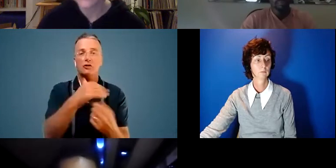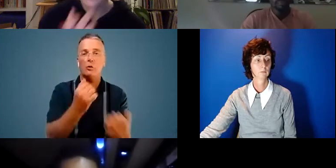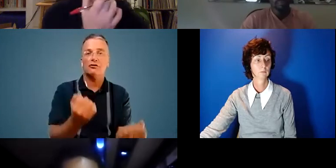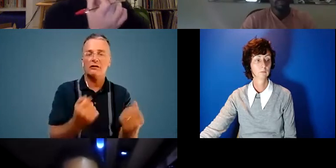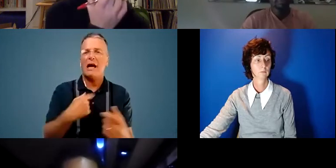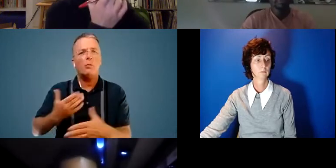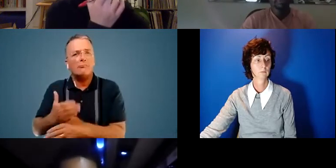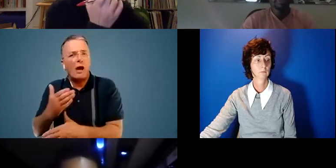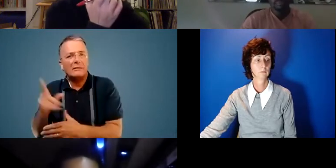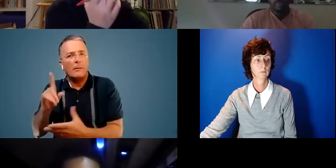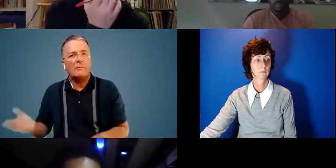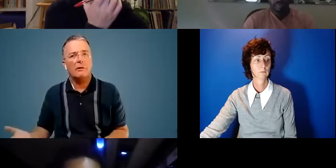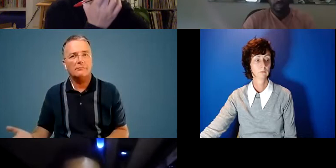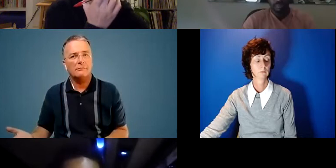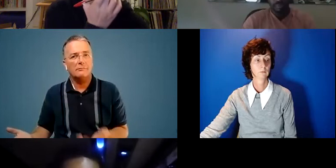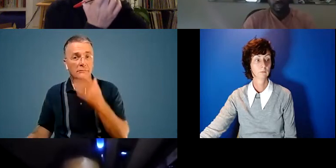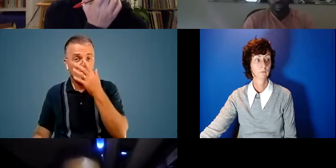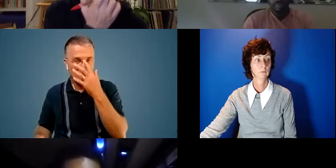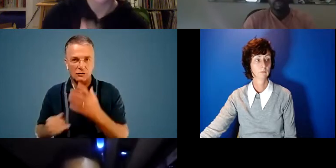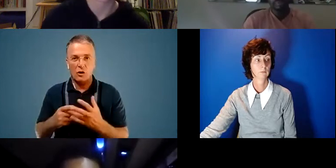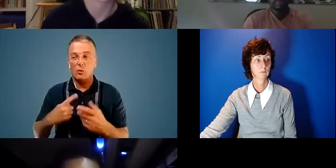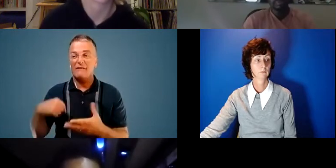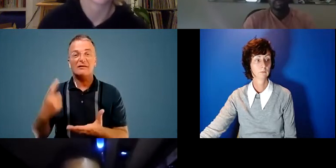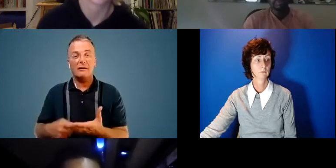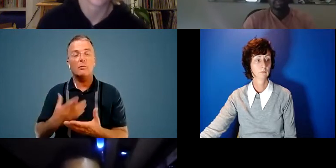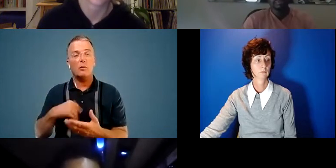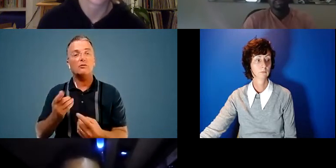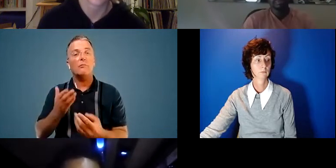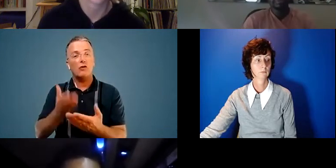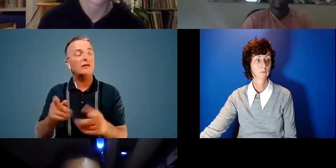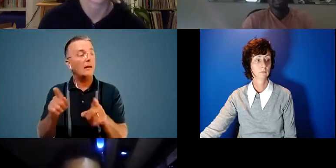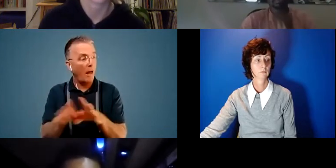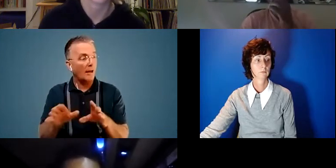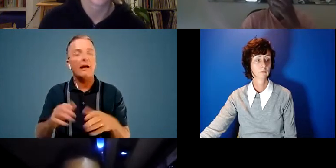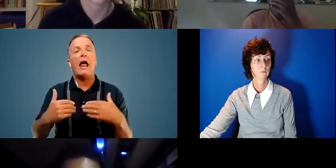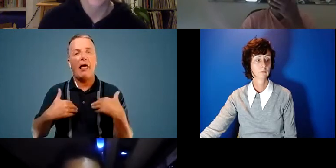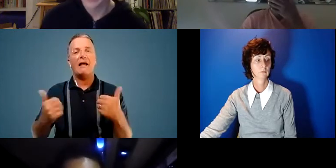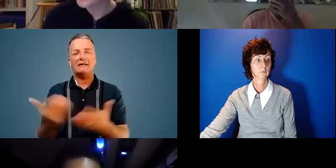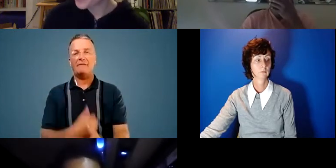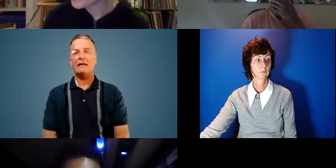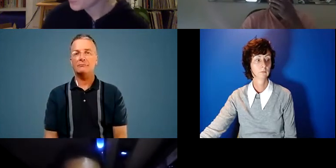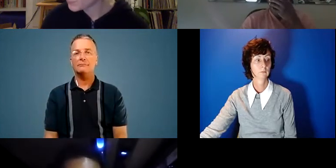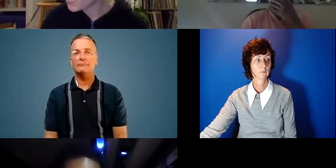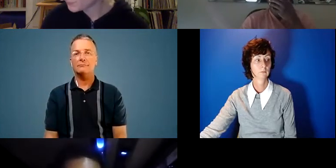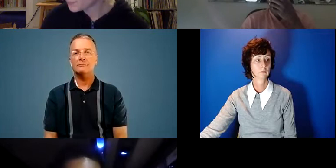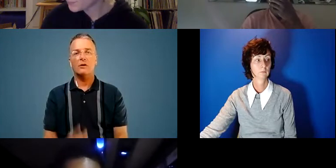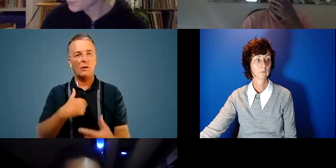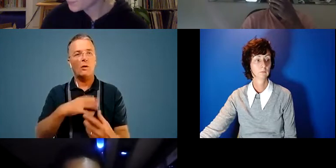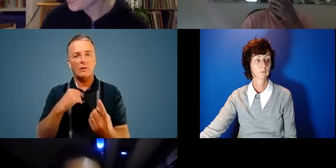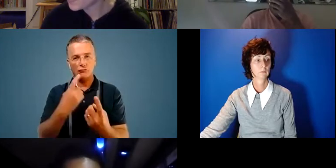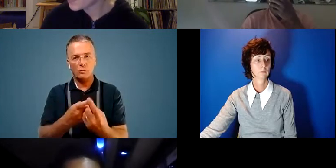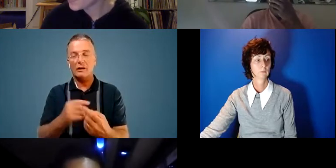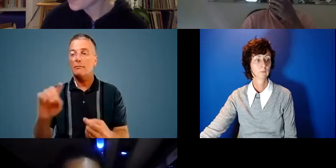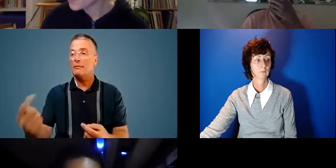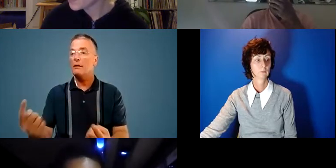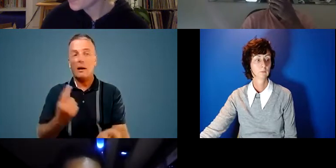practical people so so we've decided we want to approach it like health and safety we want to approach it we know that people come to us